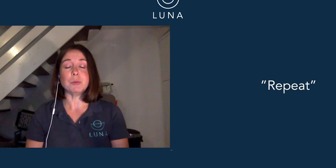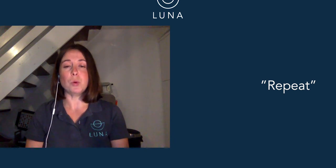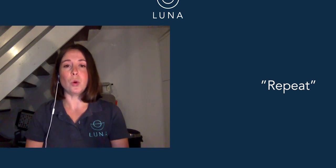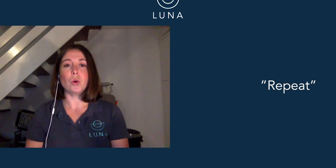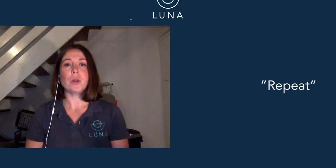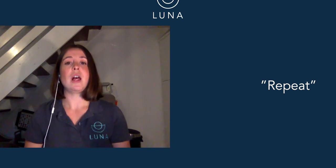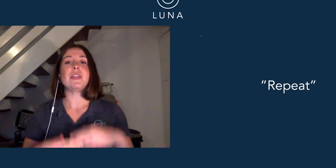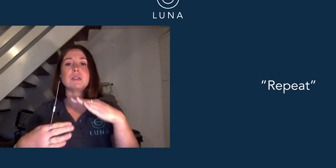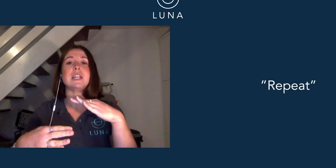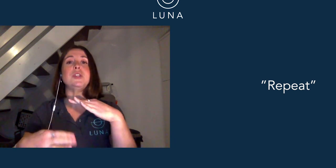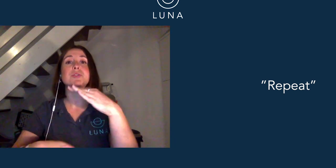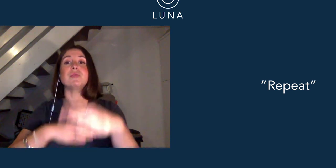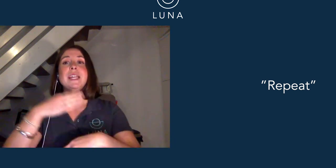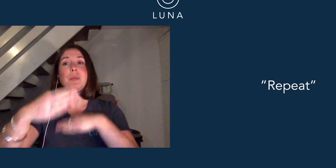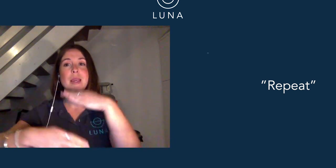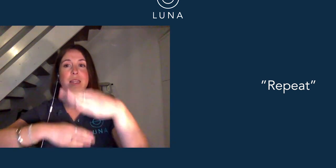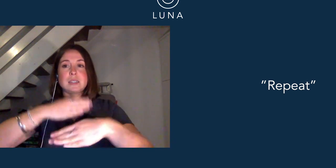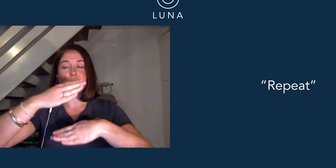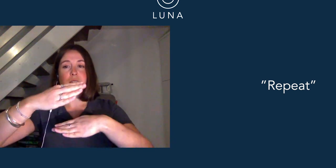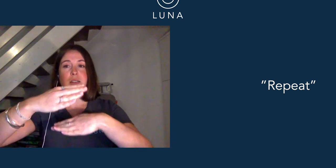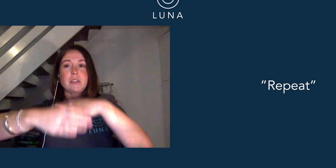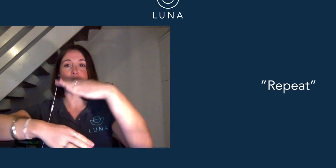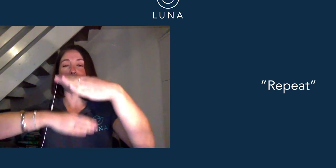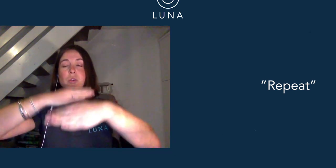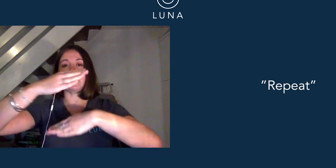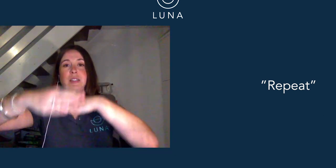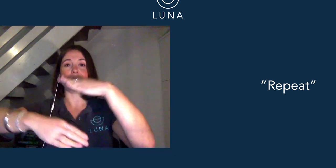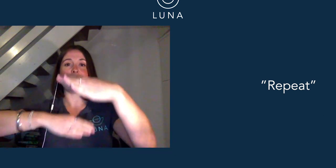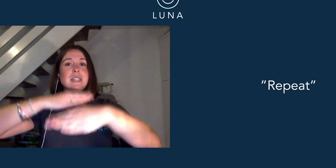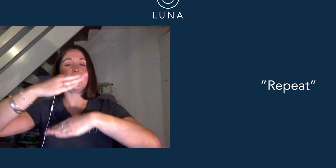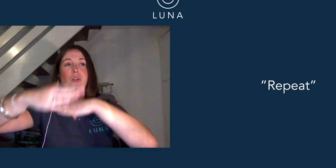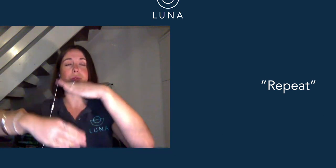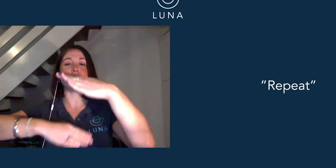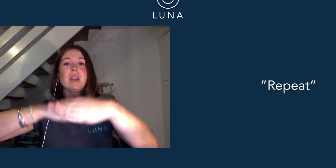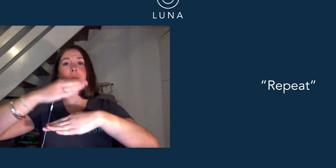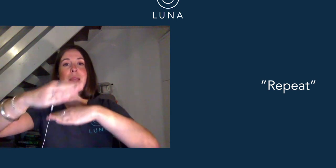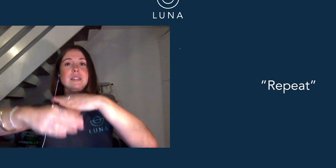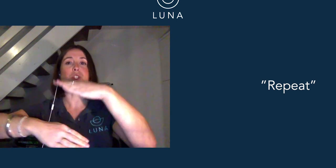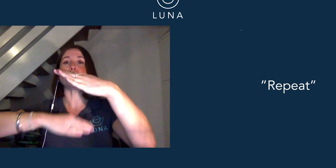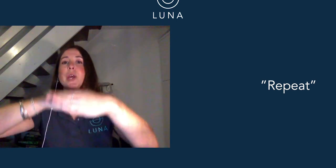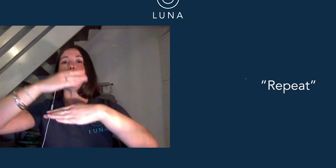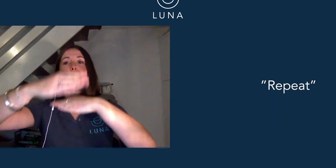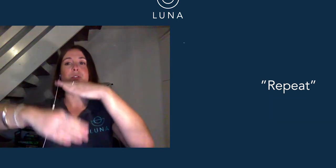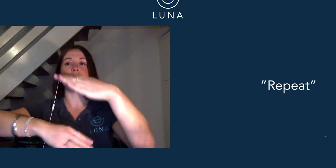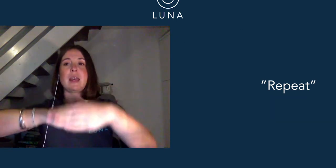more, they'll tell you to repeat. So this is the hand signal for repeat. So do it over again.